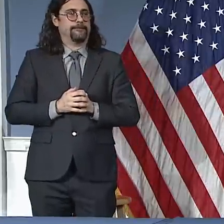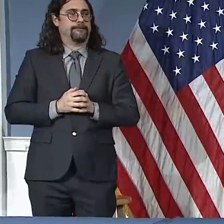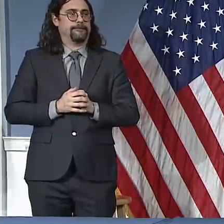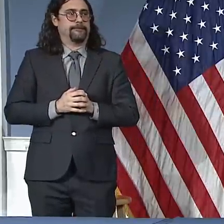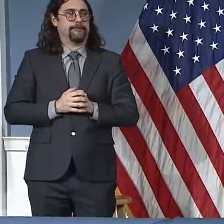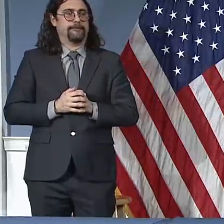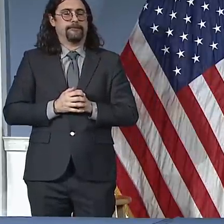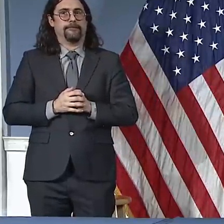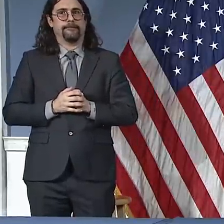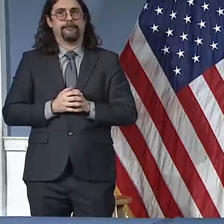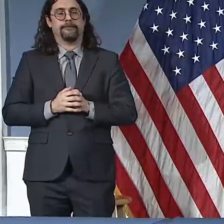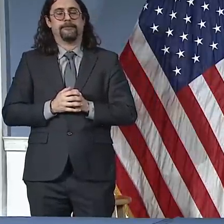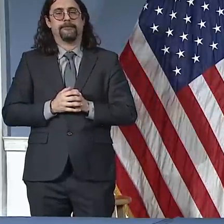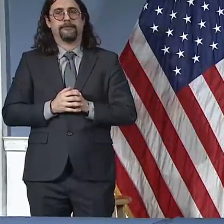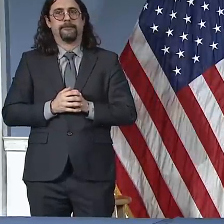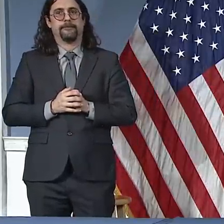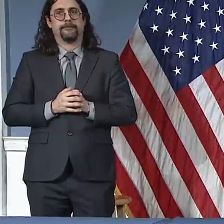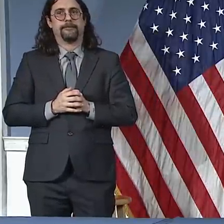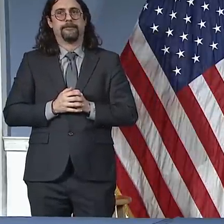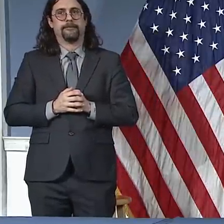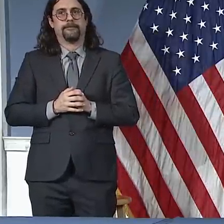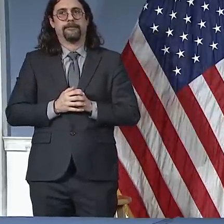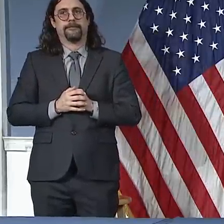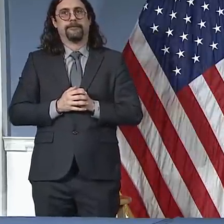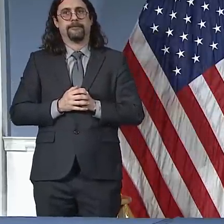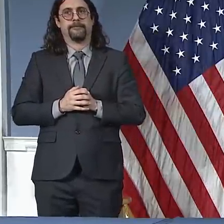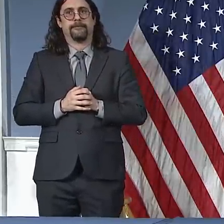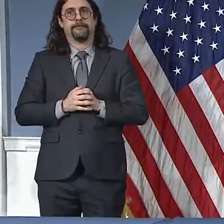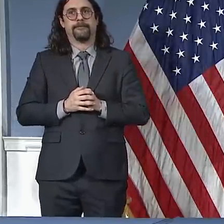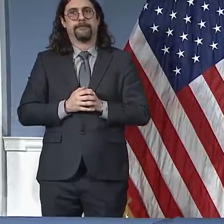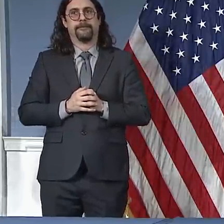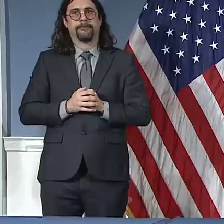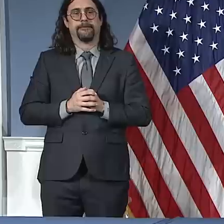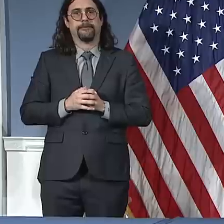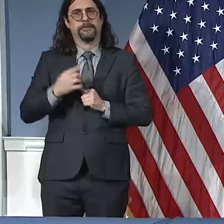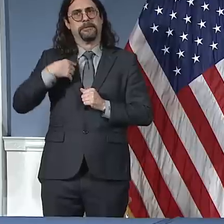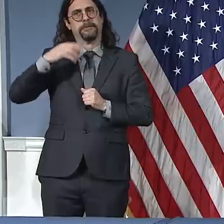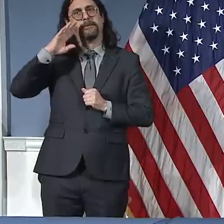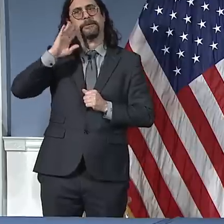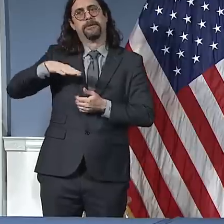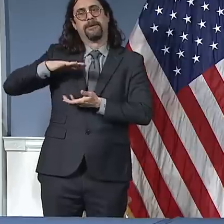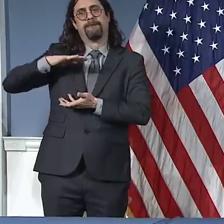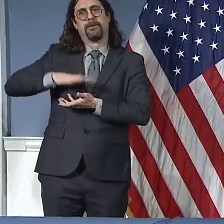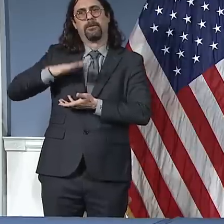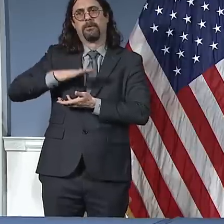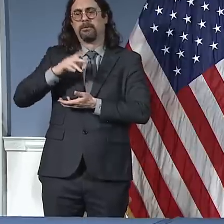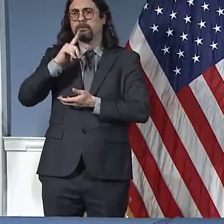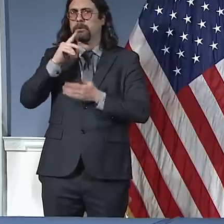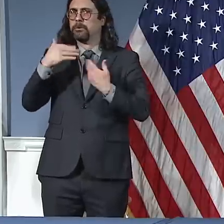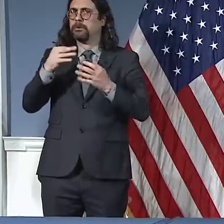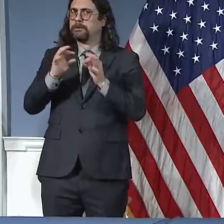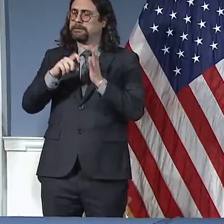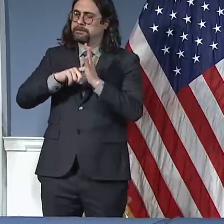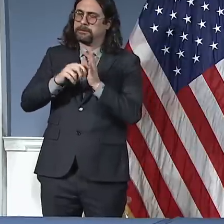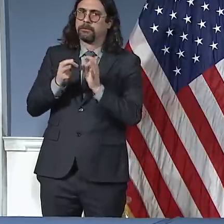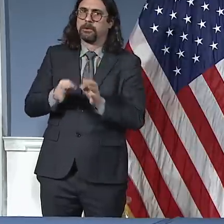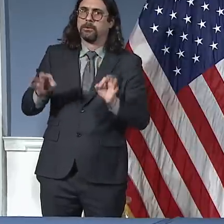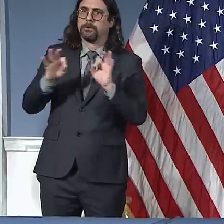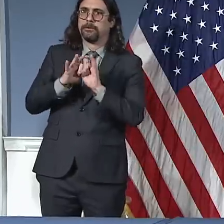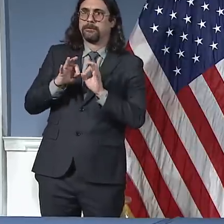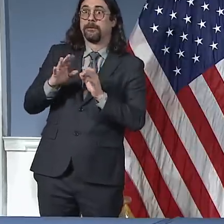immediately and they don't have it. So that 400 will help us a lot. And just a short time ago, I got the very good news